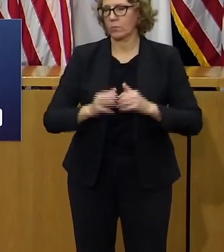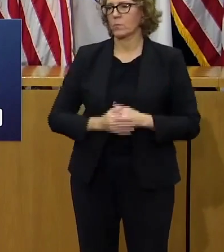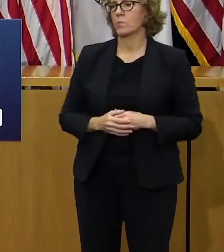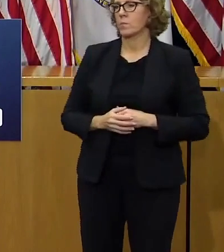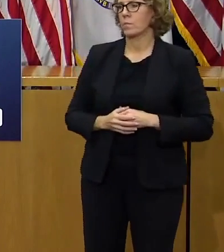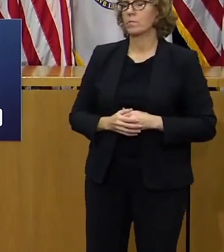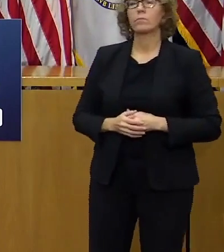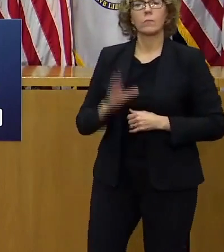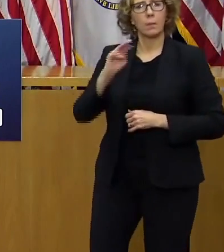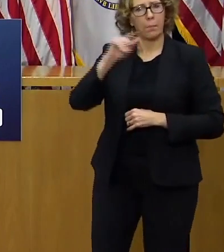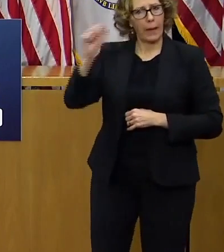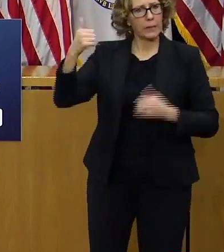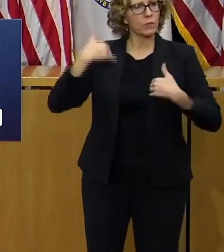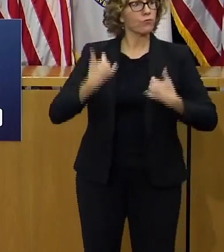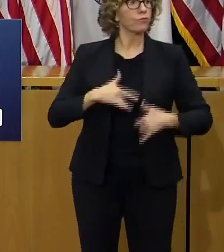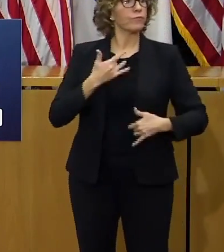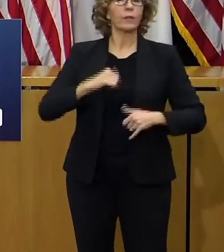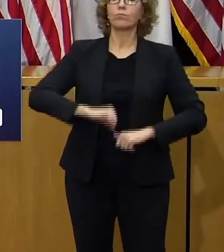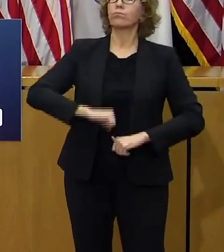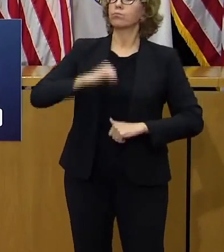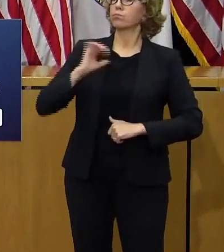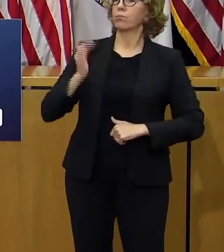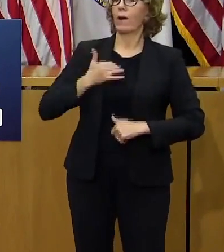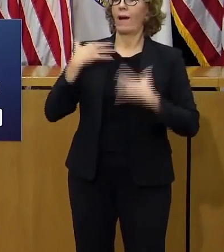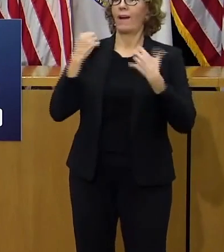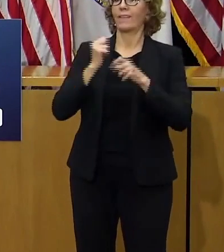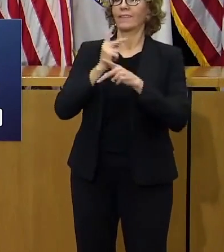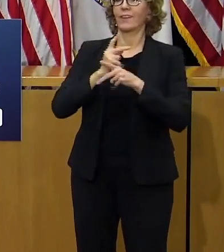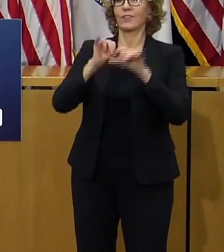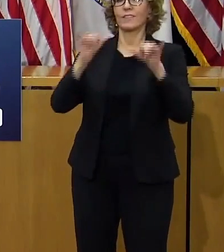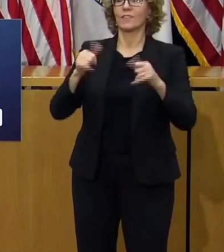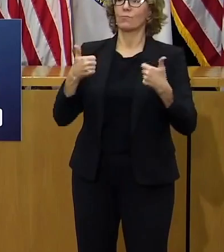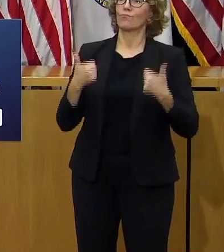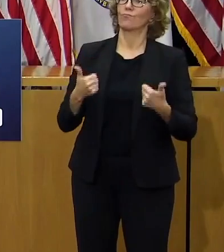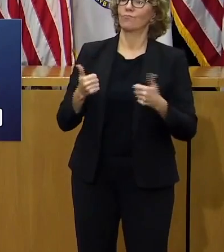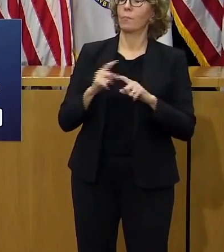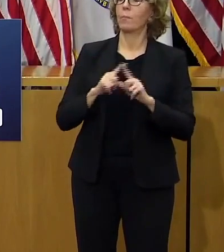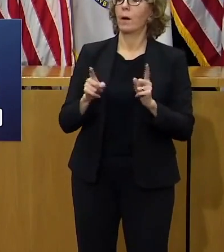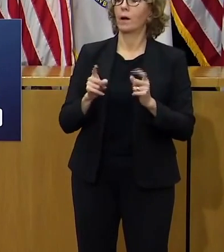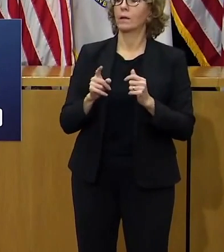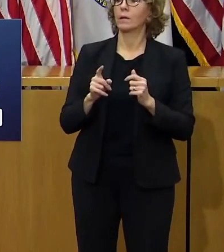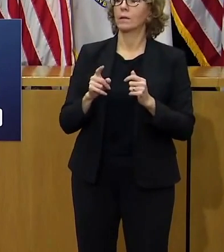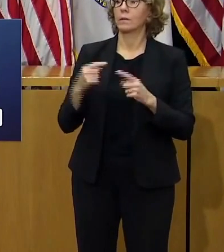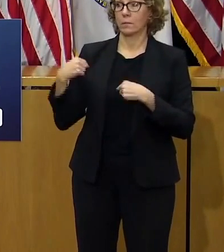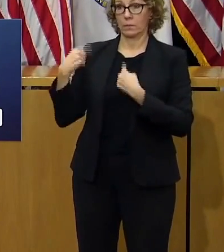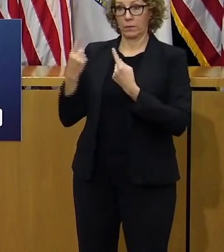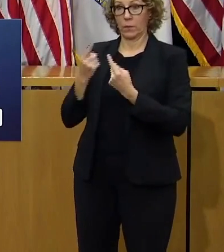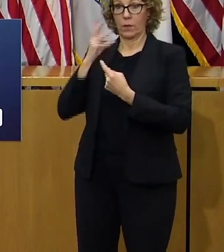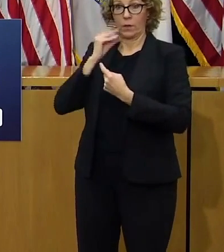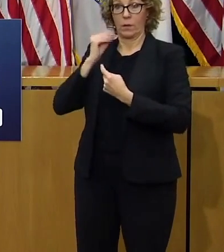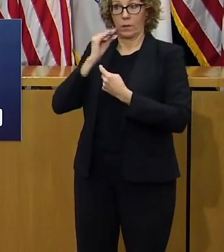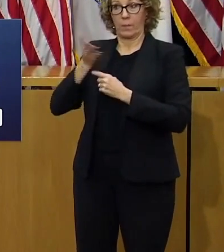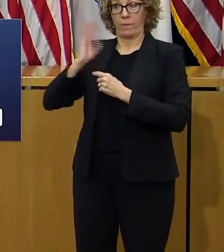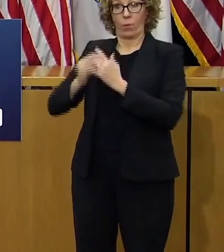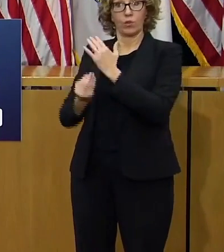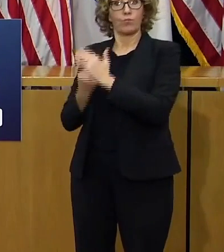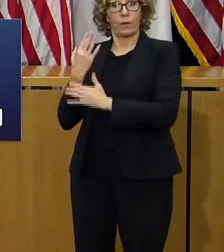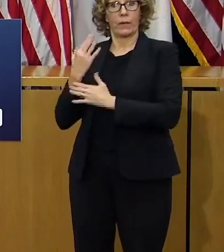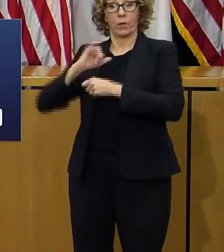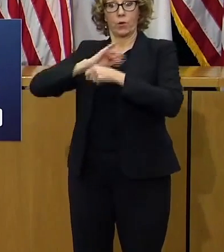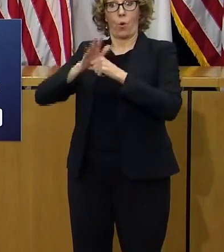system and as we experienced this spring during the first surge every hospital performed together as a unified system